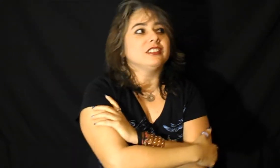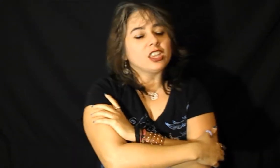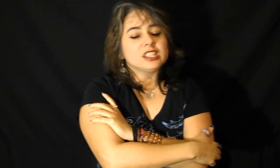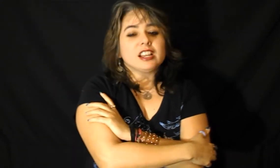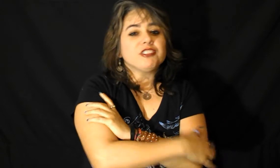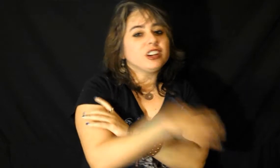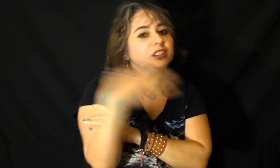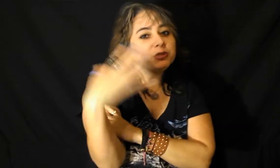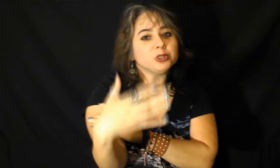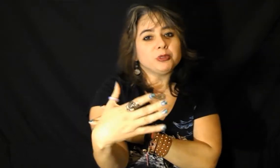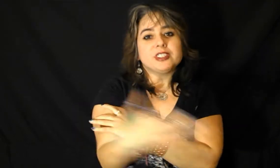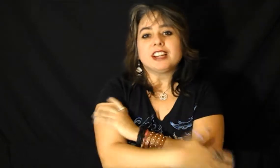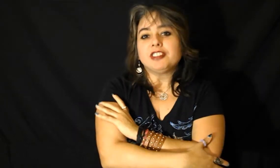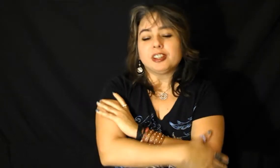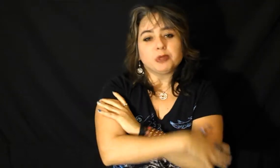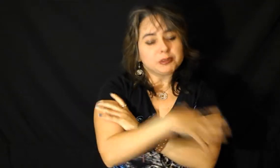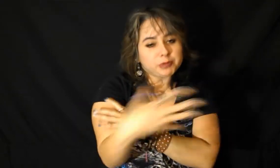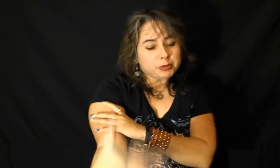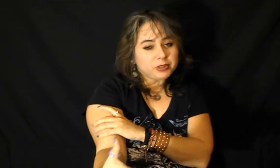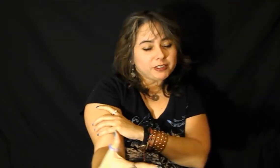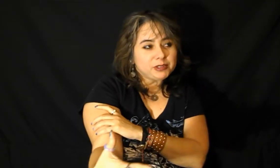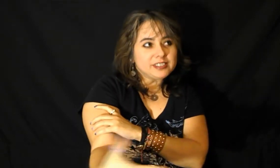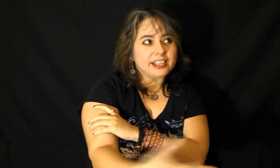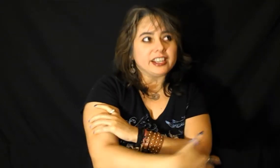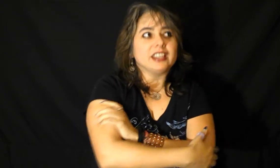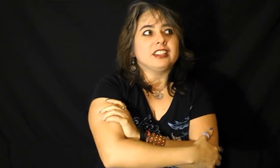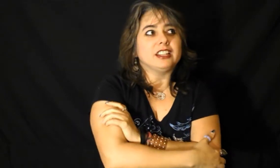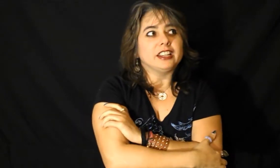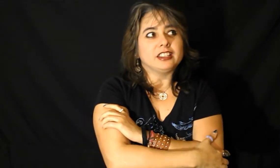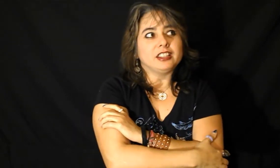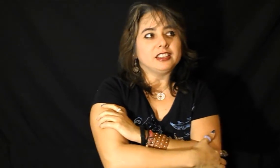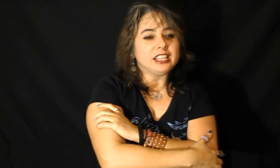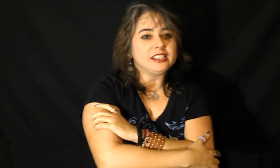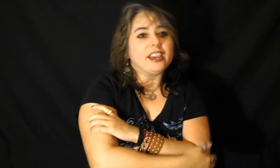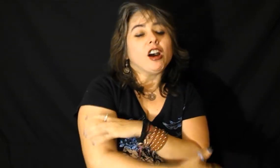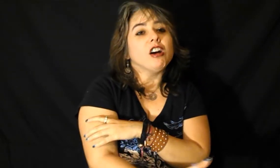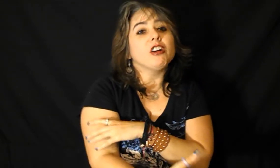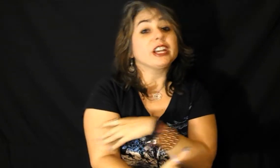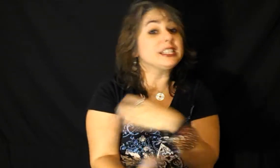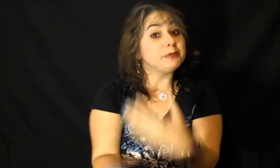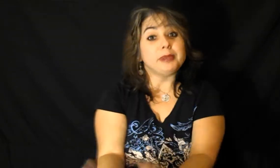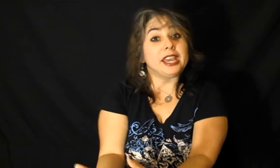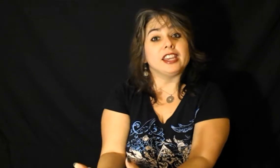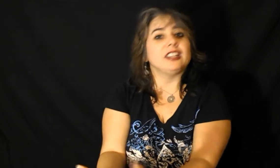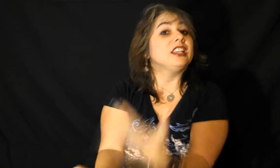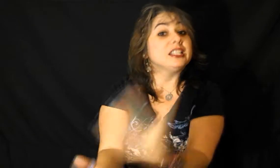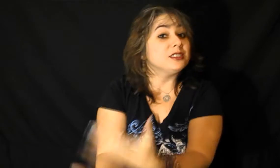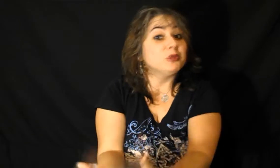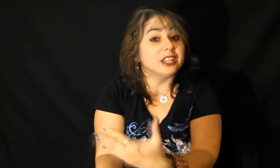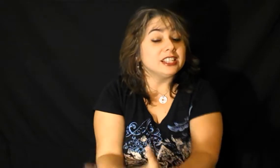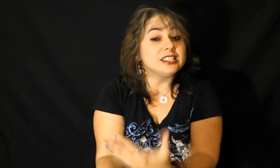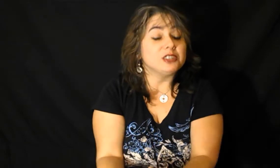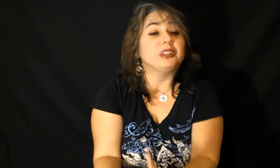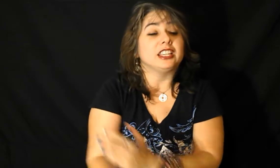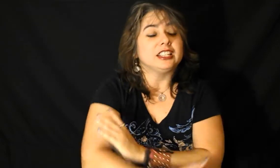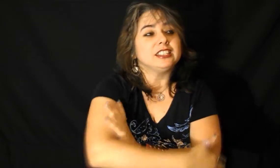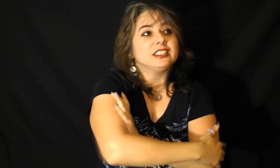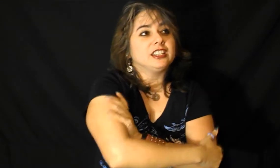I've heard the rumors I've heard what people have been saying and like they say oh it's Ben he's the one that's doing it he's the